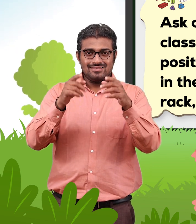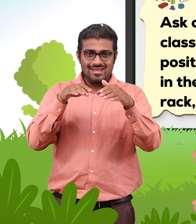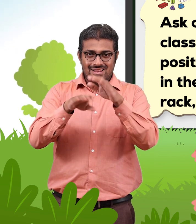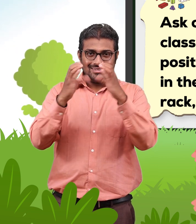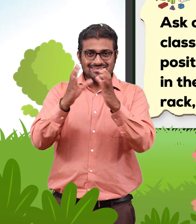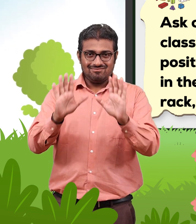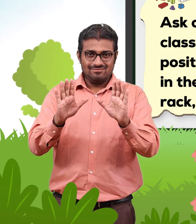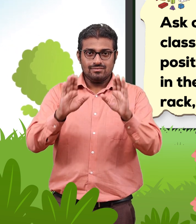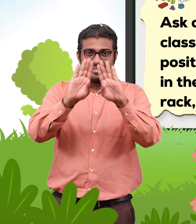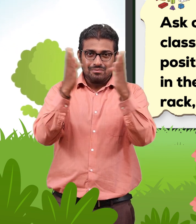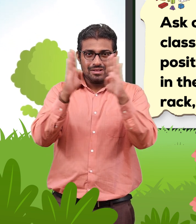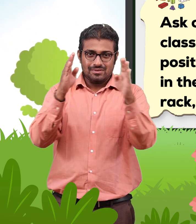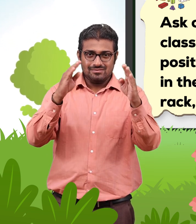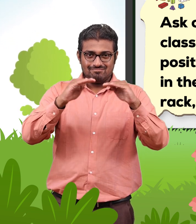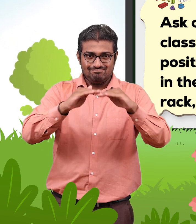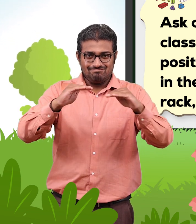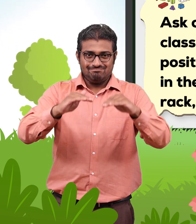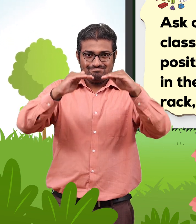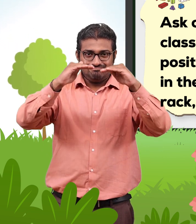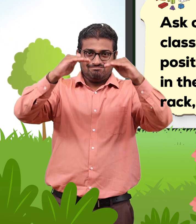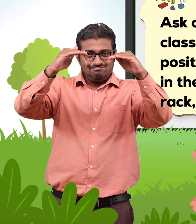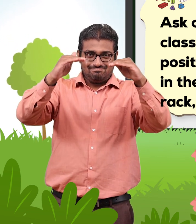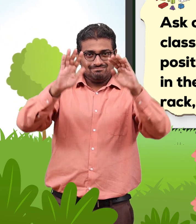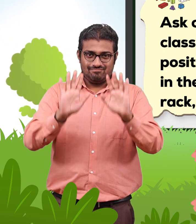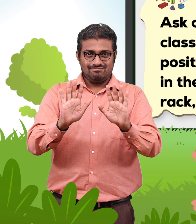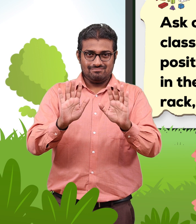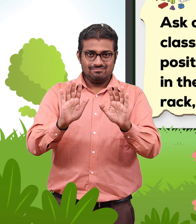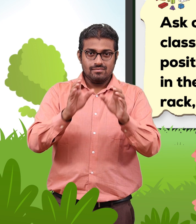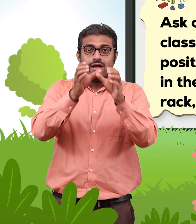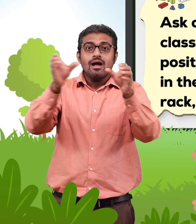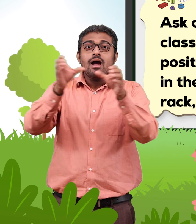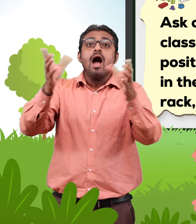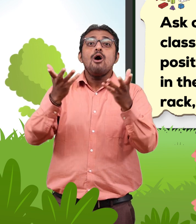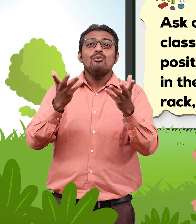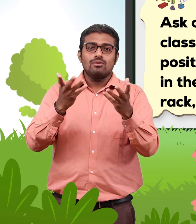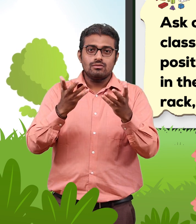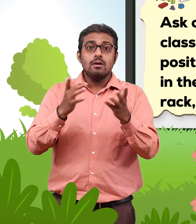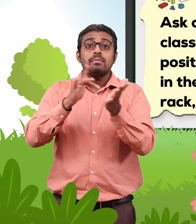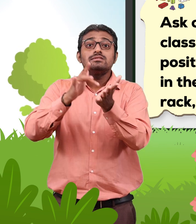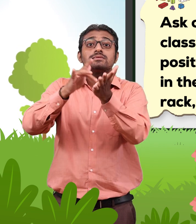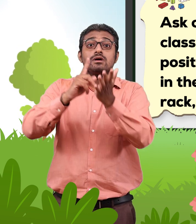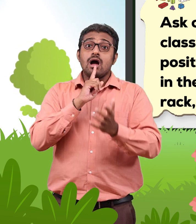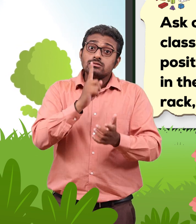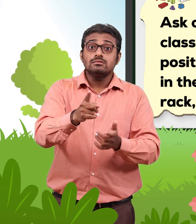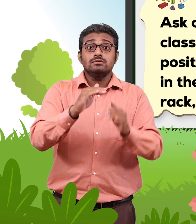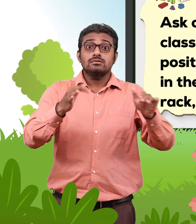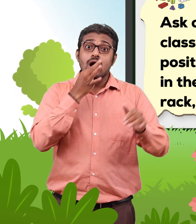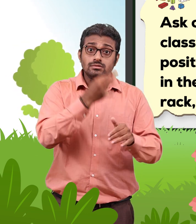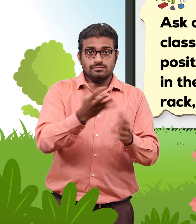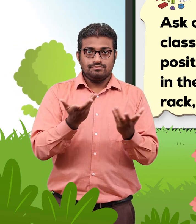to put objects using positional vocabulary like put two objects in the bottom rack, one object in the top